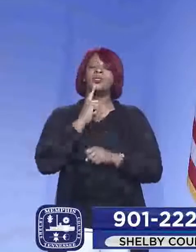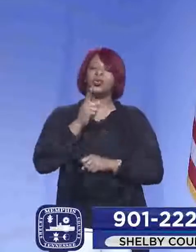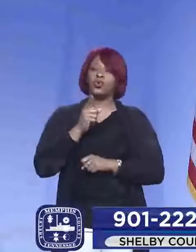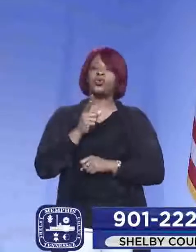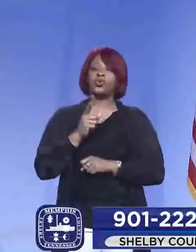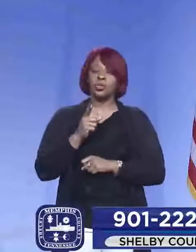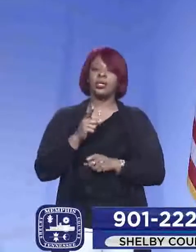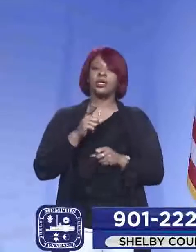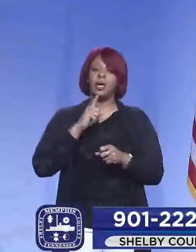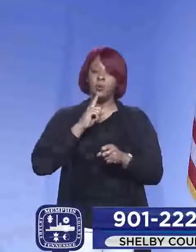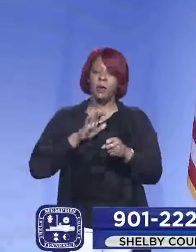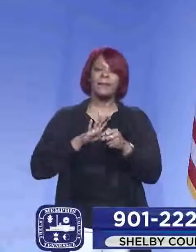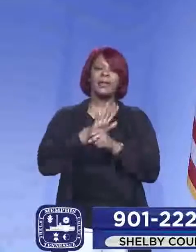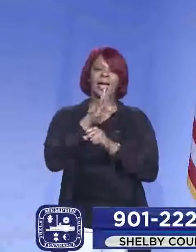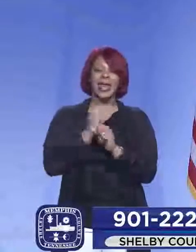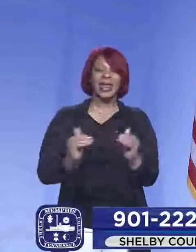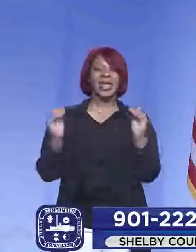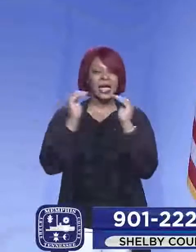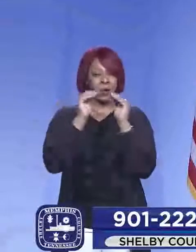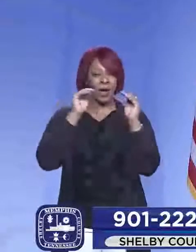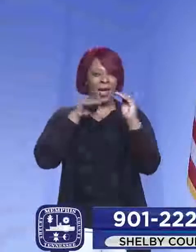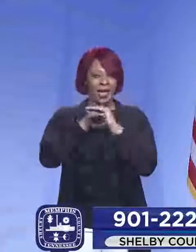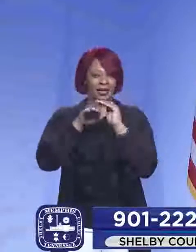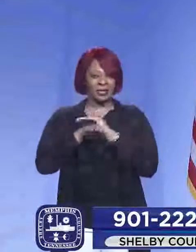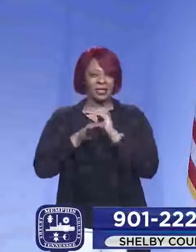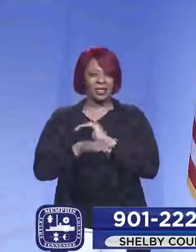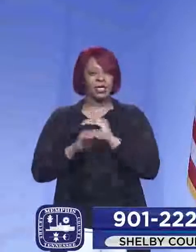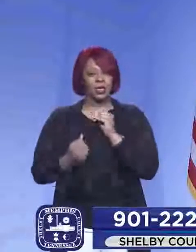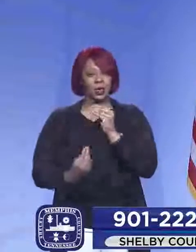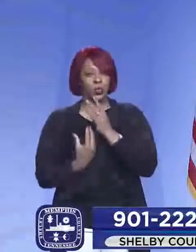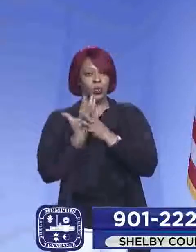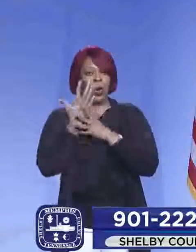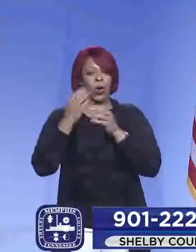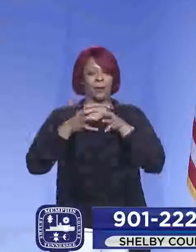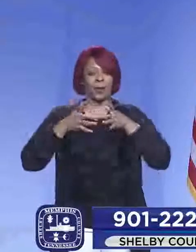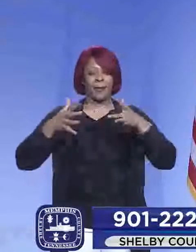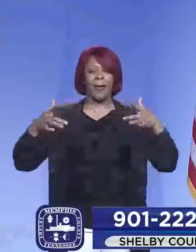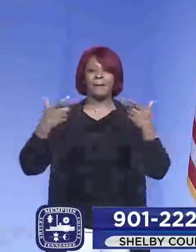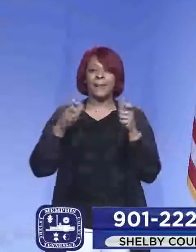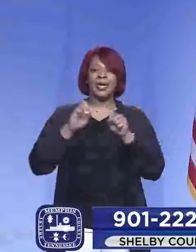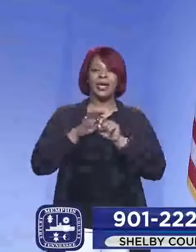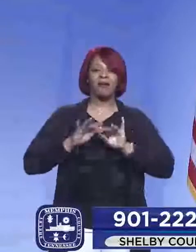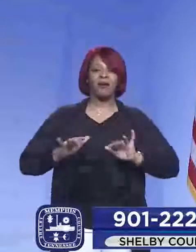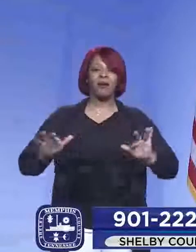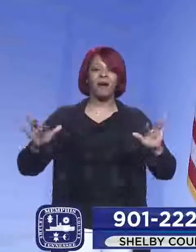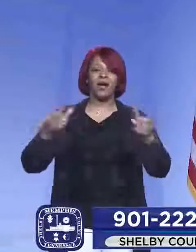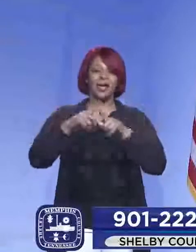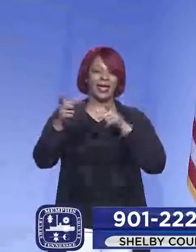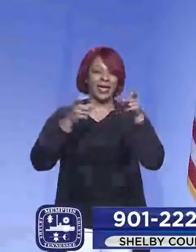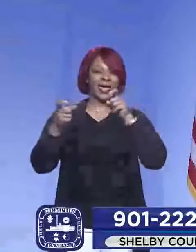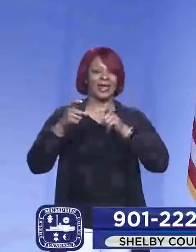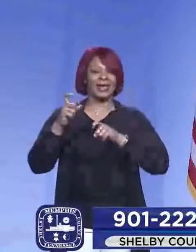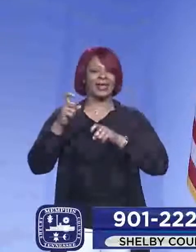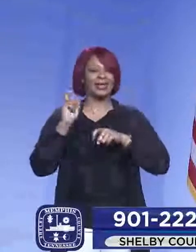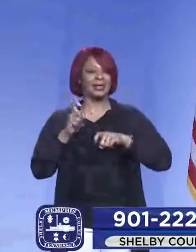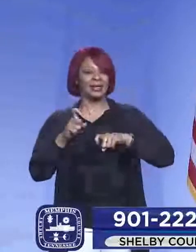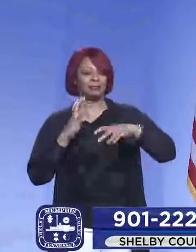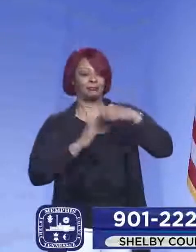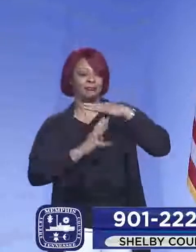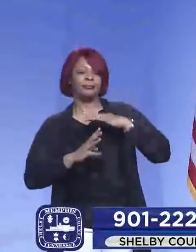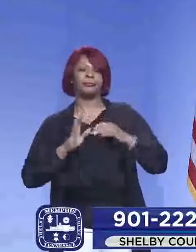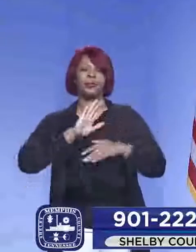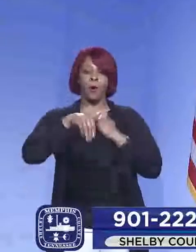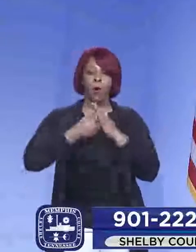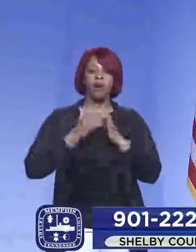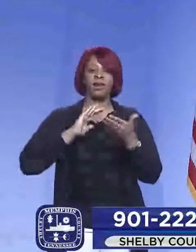that there was equitable and free access to that and to grow that network, scale it up big enough that it could handle the needs of all of our